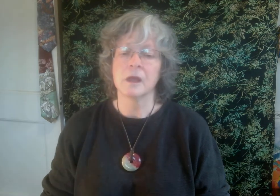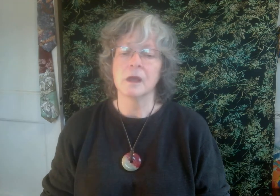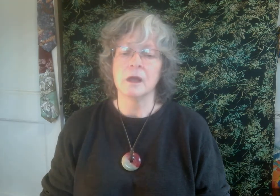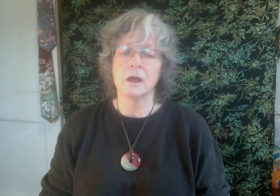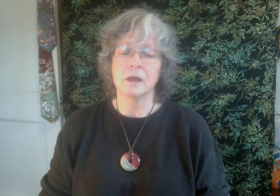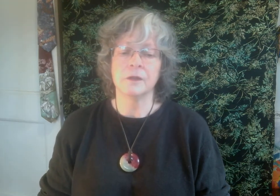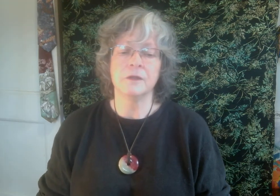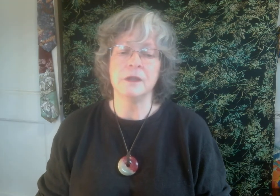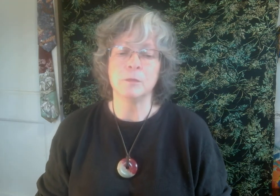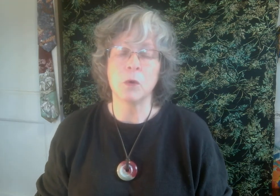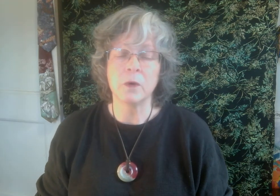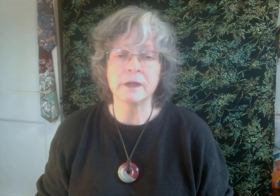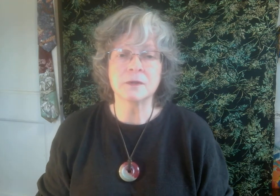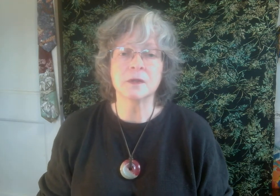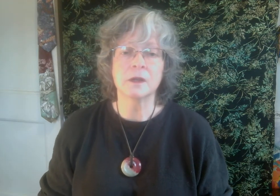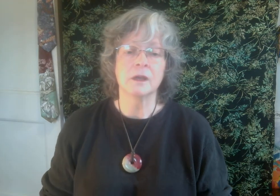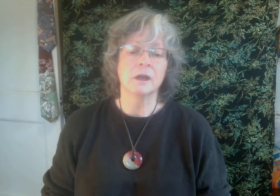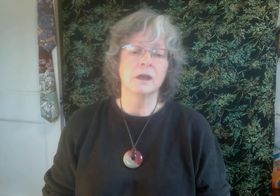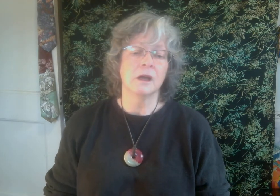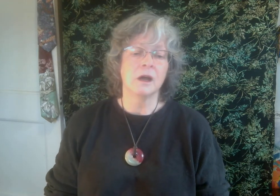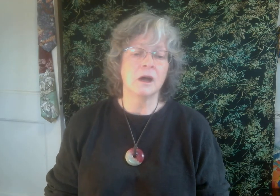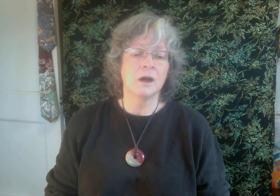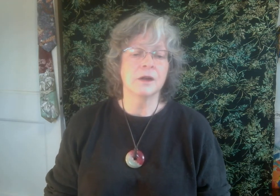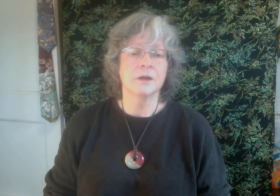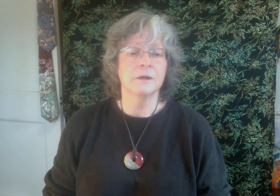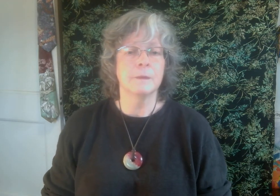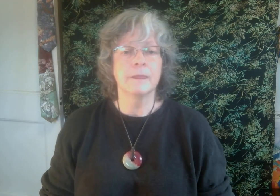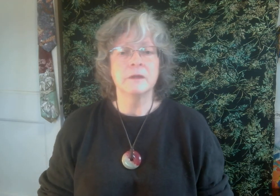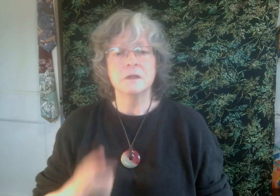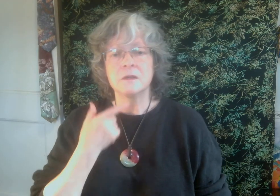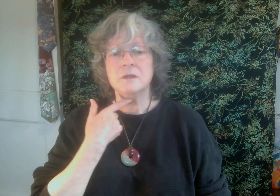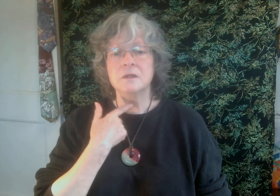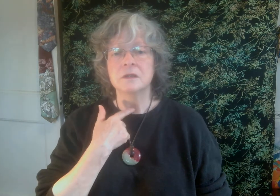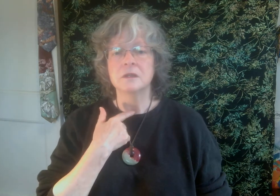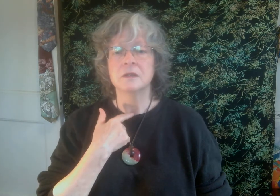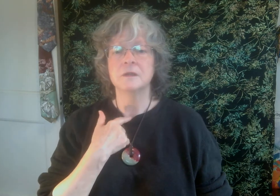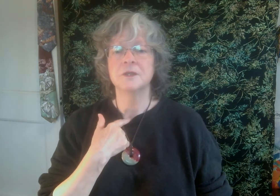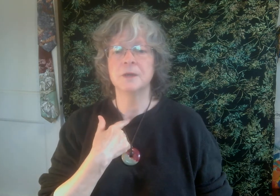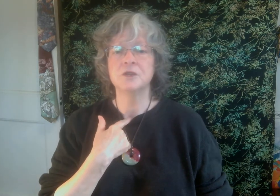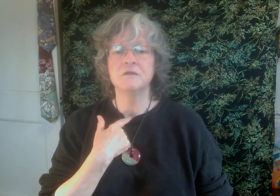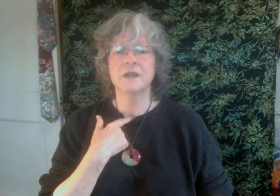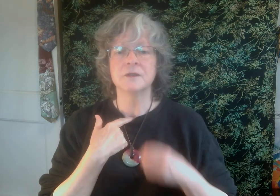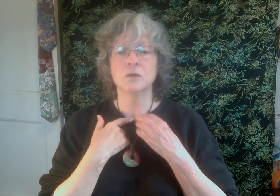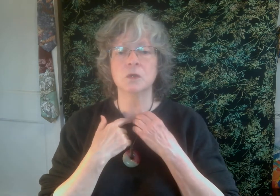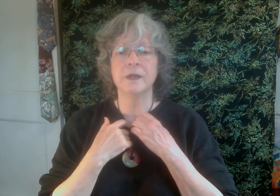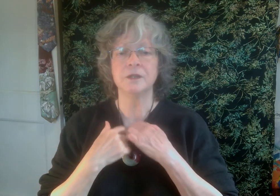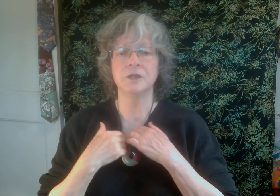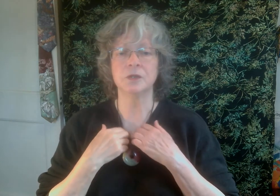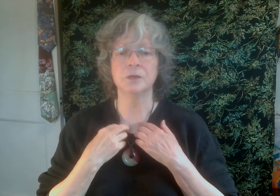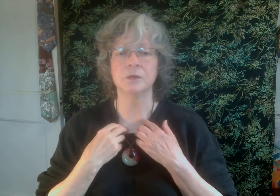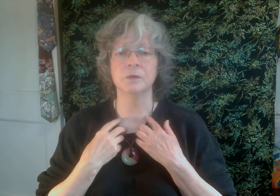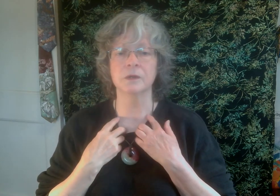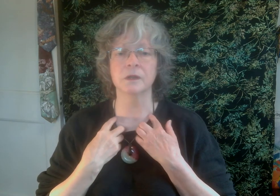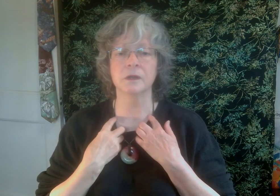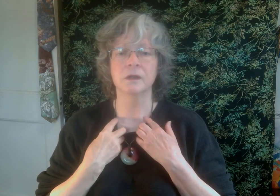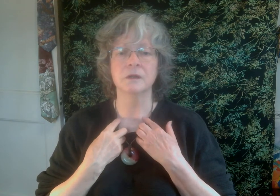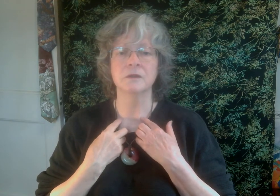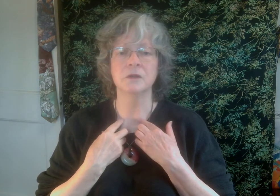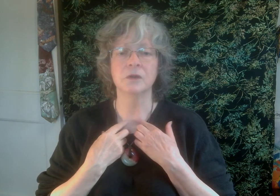The points are conception vessel 22. So you